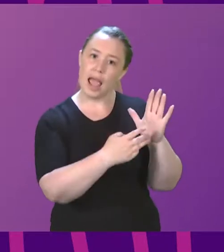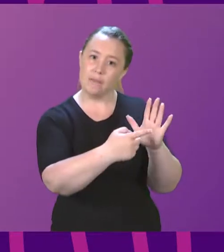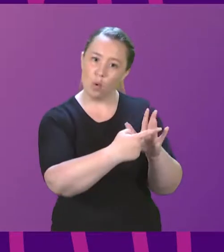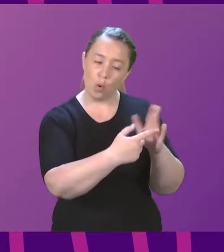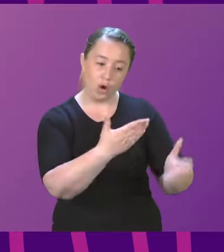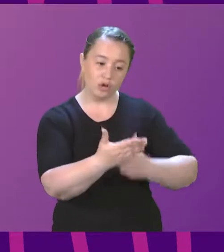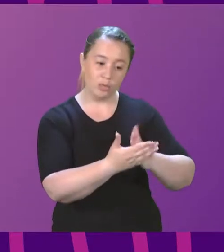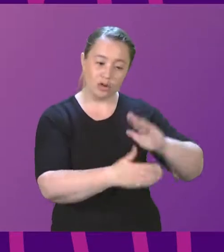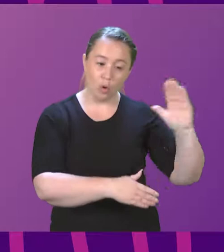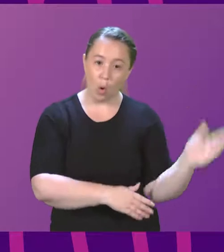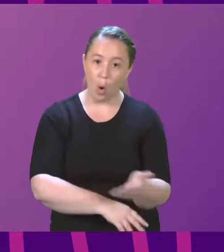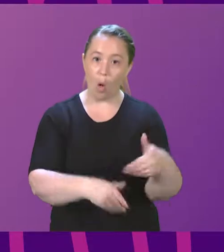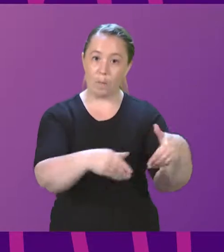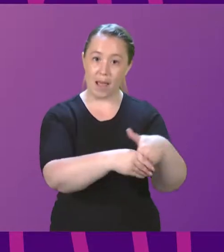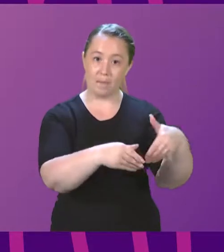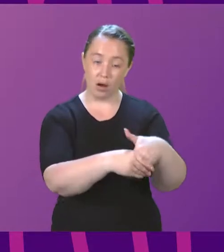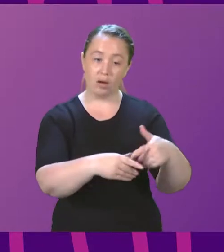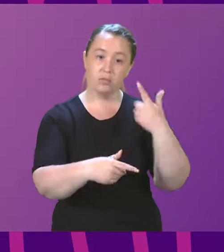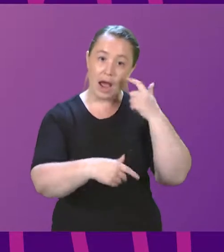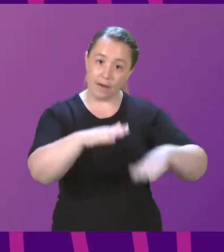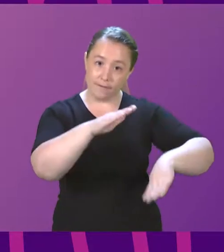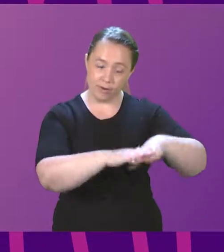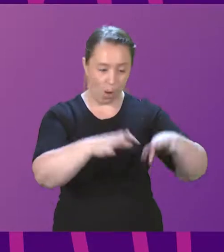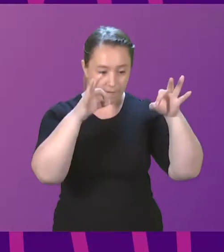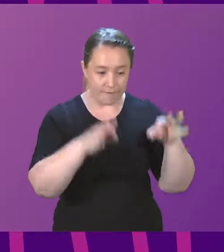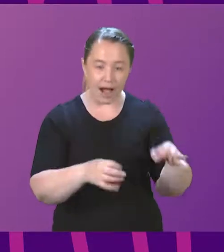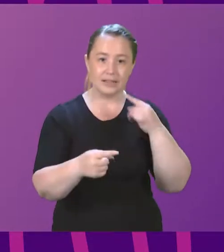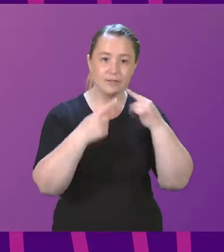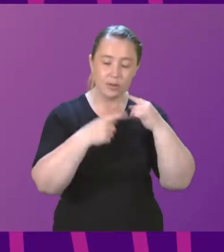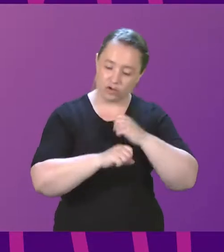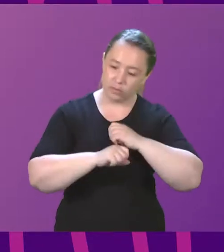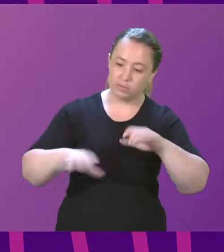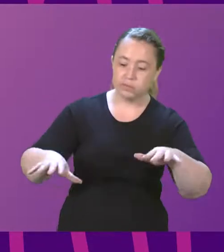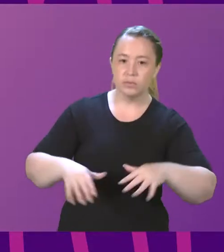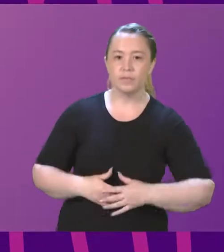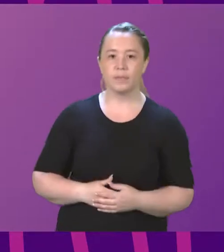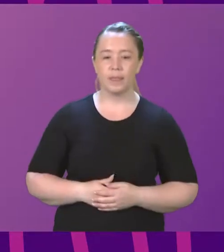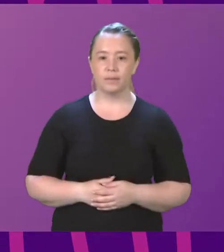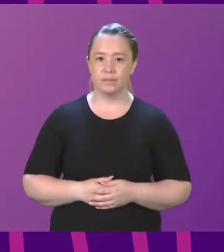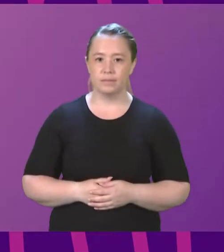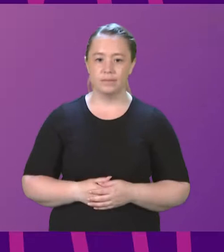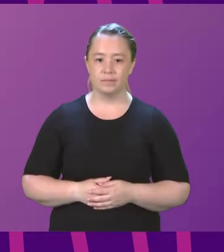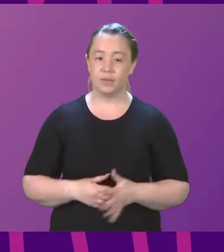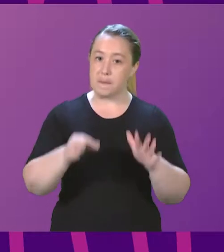member has the opportunity to understand the issues at hand. Thank you. Question number two, Colleen McVeigh.